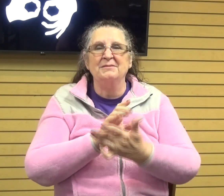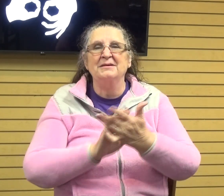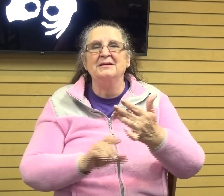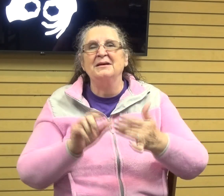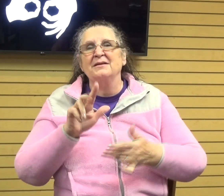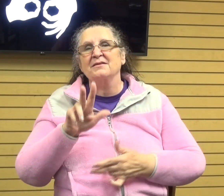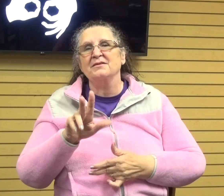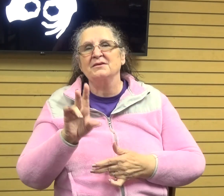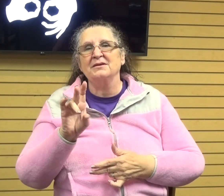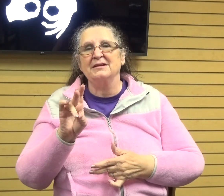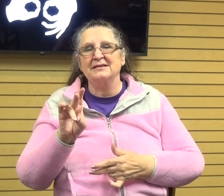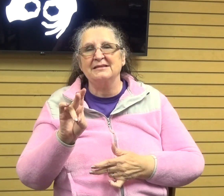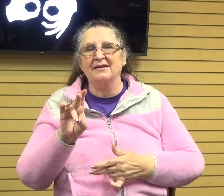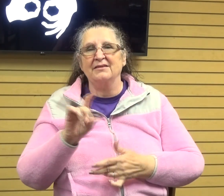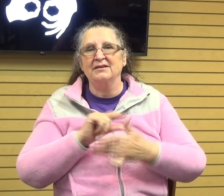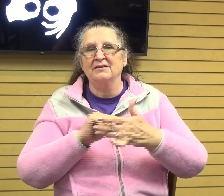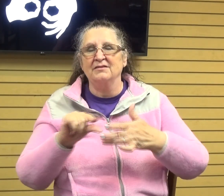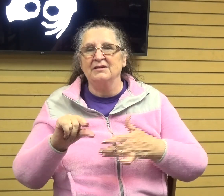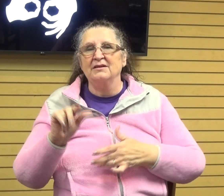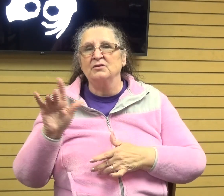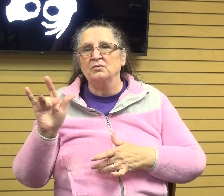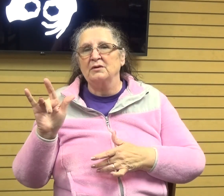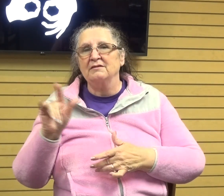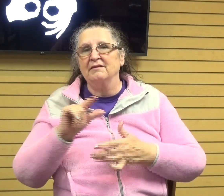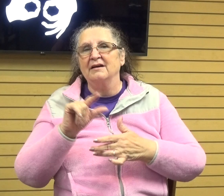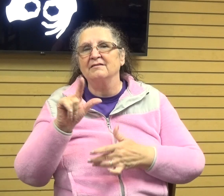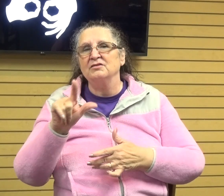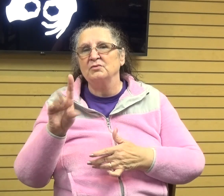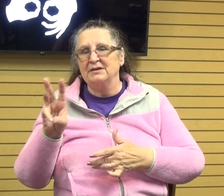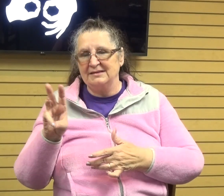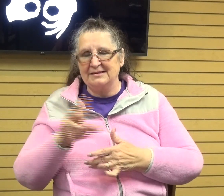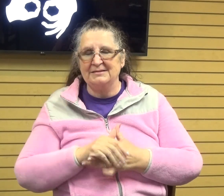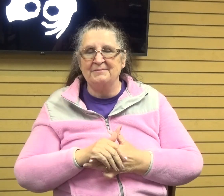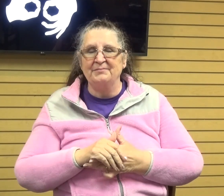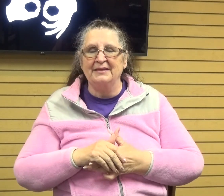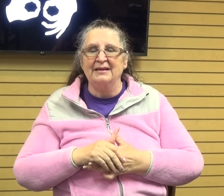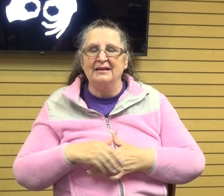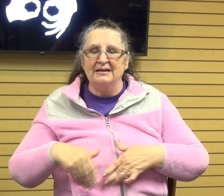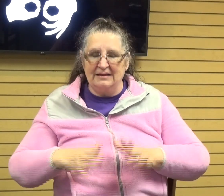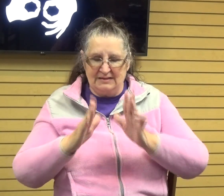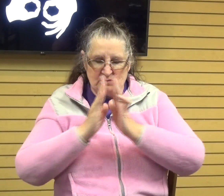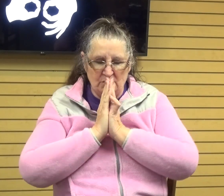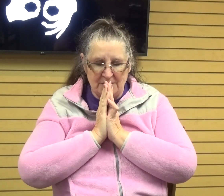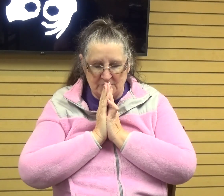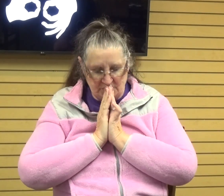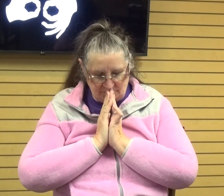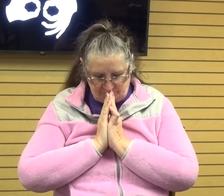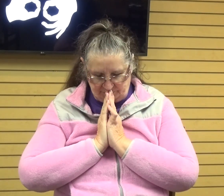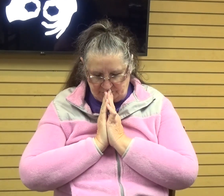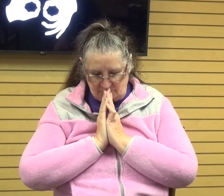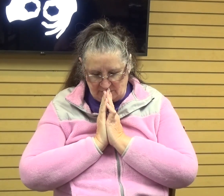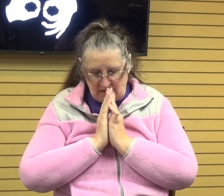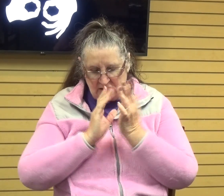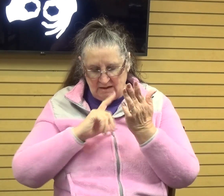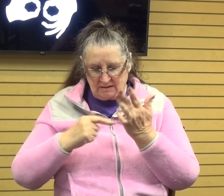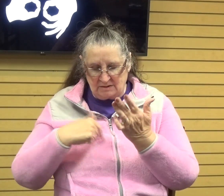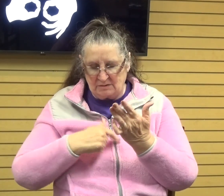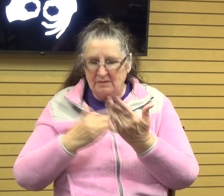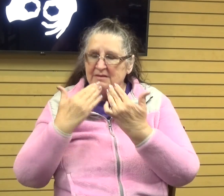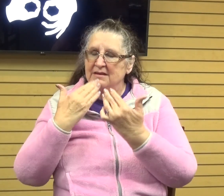verses 25 and 26. So let's go ahead and pray. Lord, we just, we thank you for this